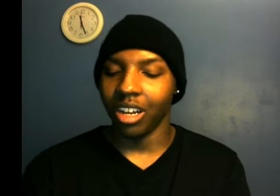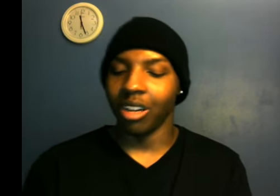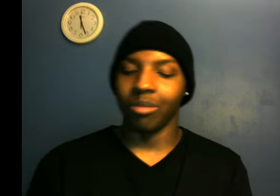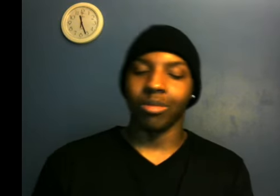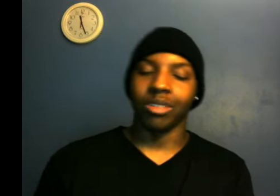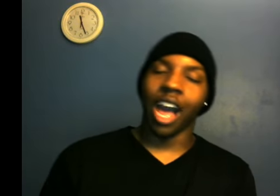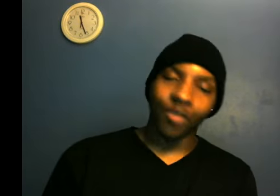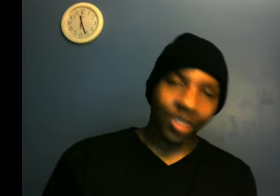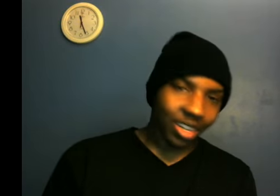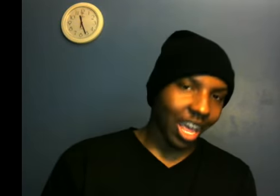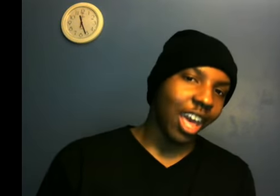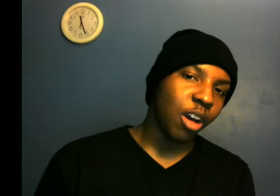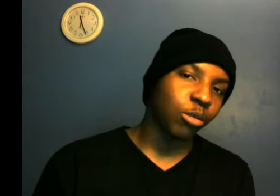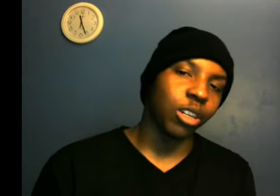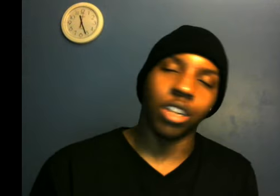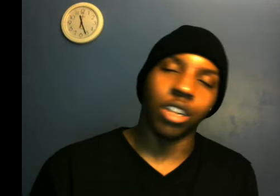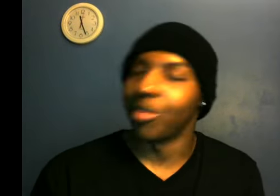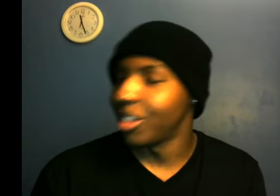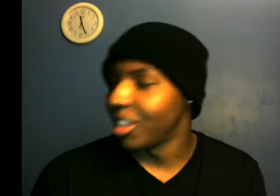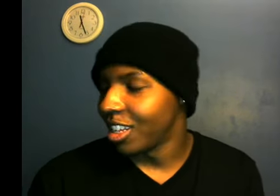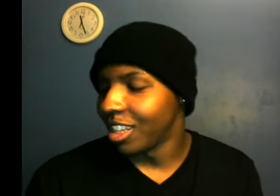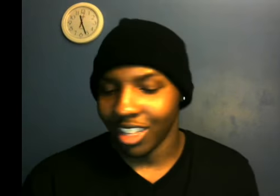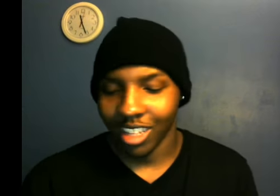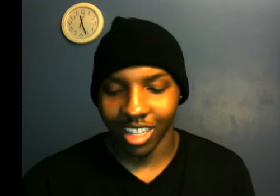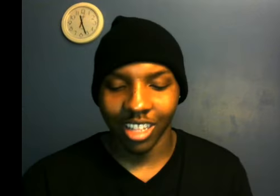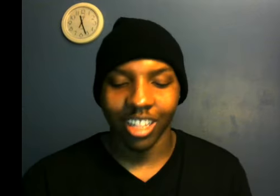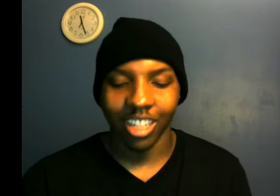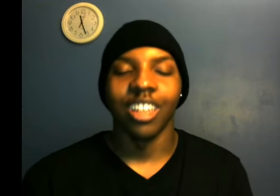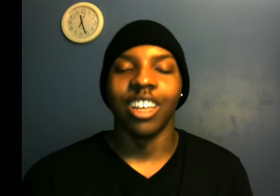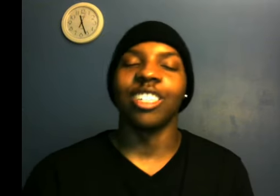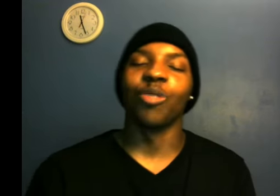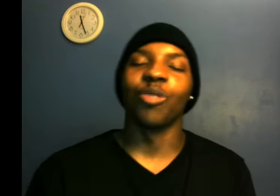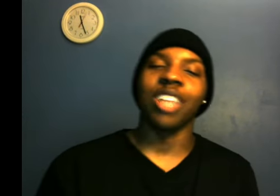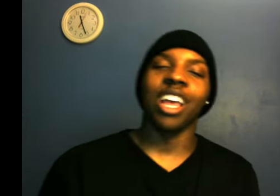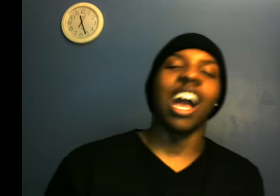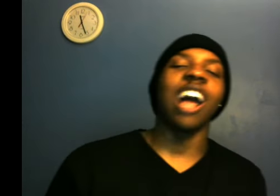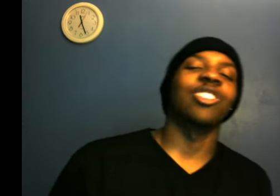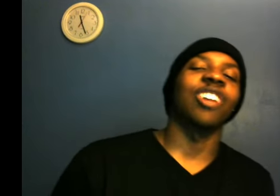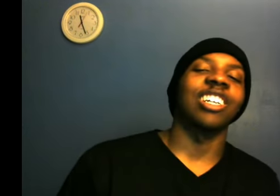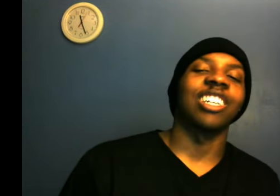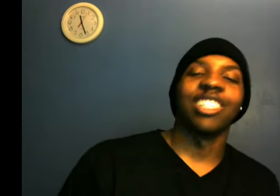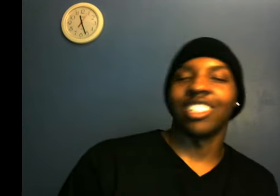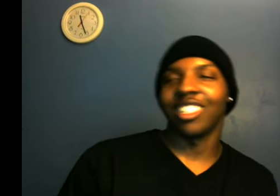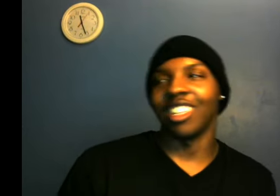um, Calvin, hell to the no. He didn't want that contract. Shit.